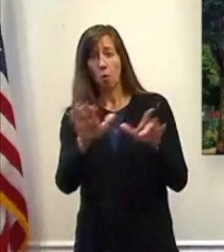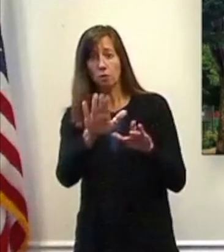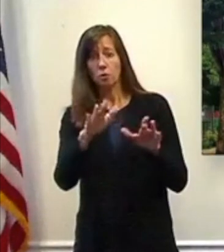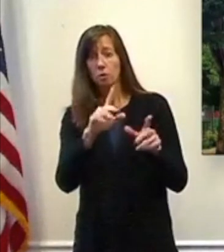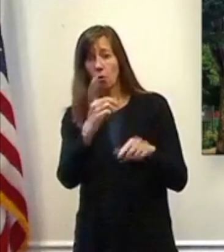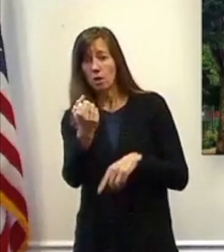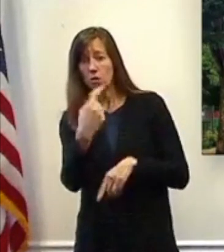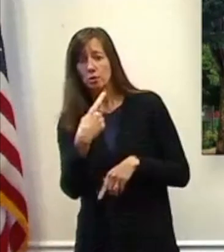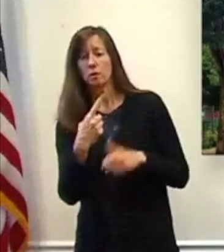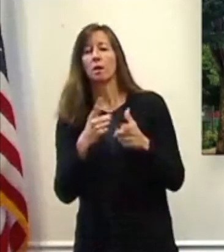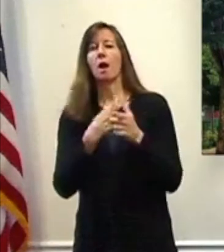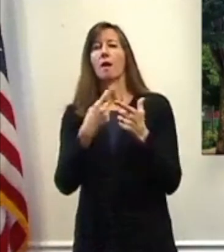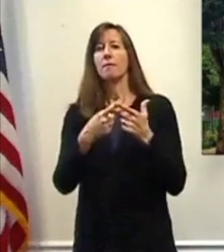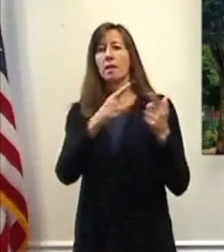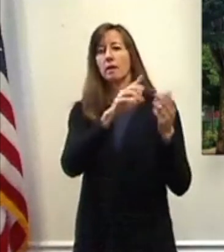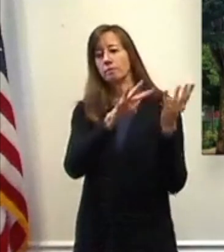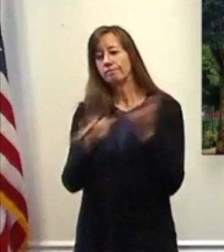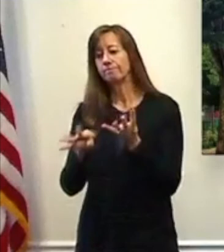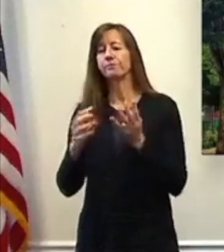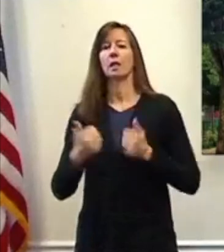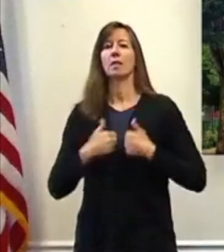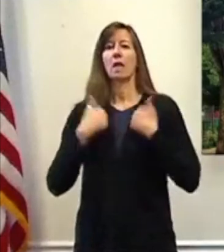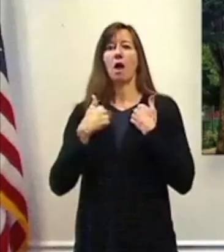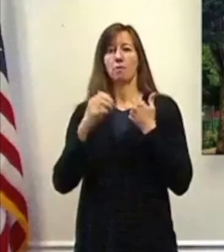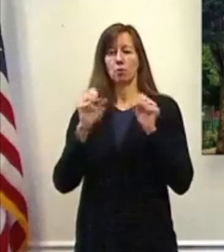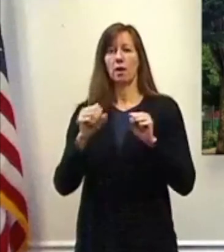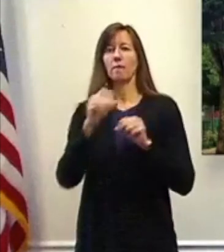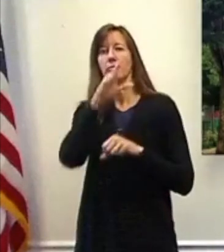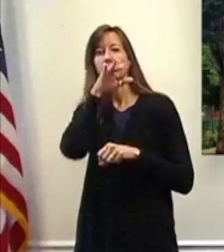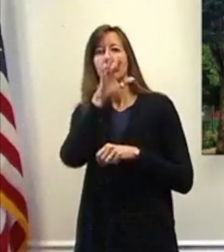brought live to ask that question. So dial zero if you have a question.